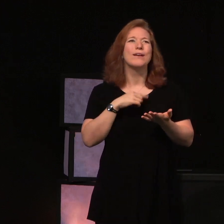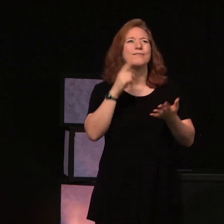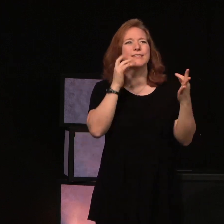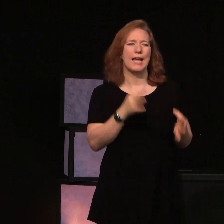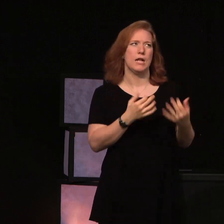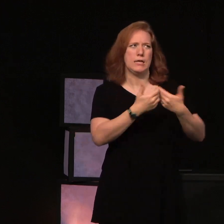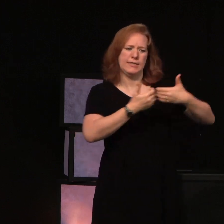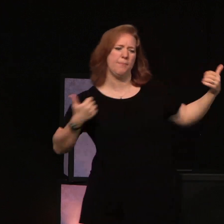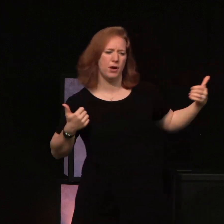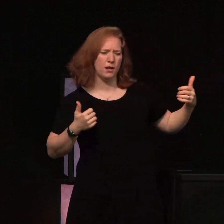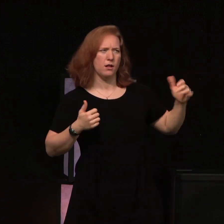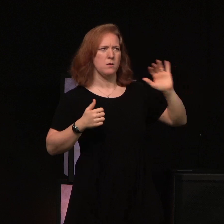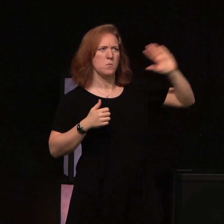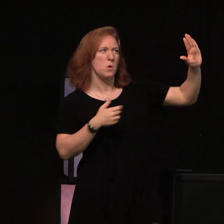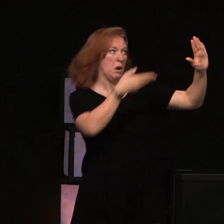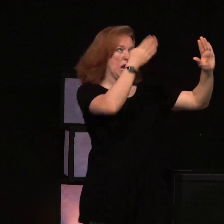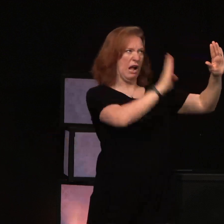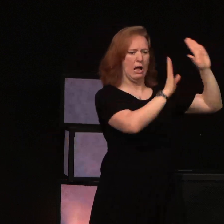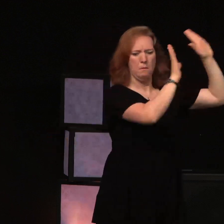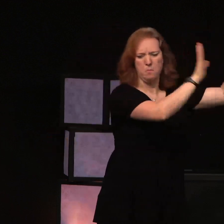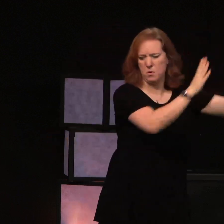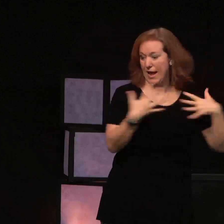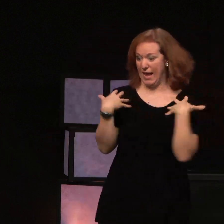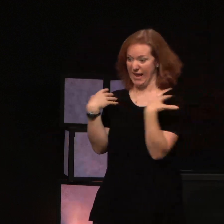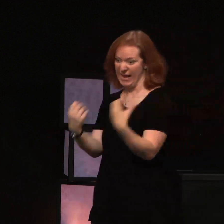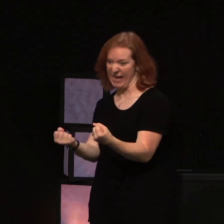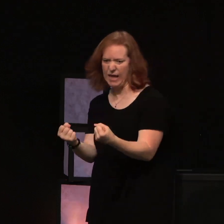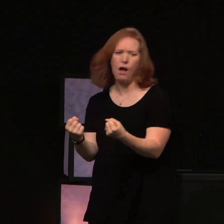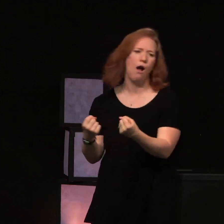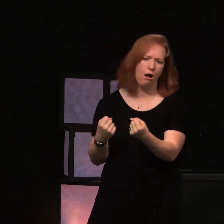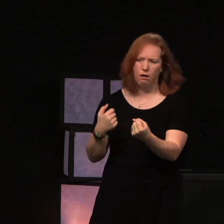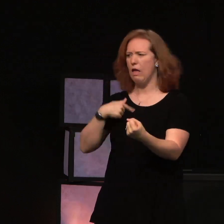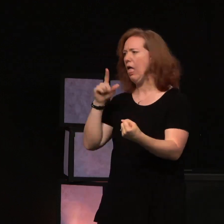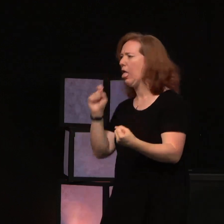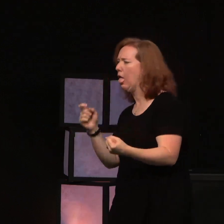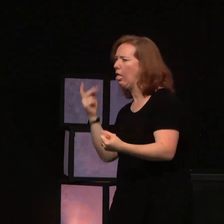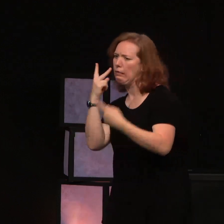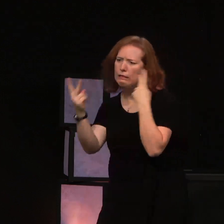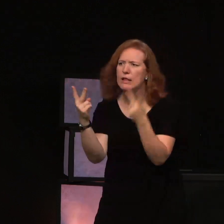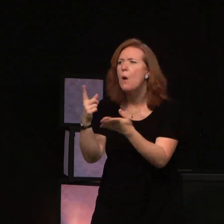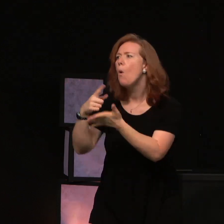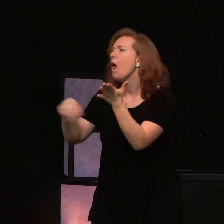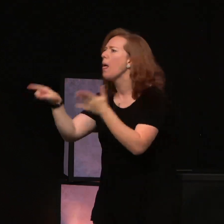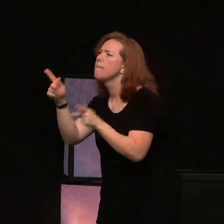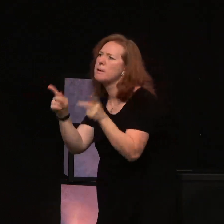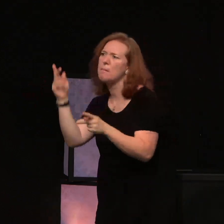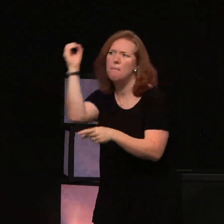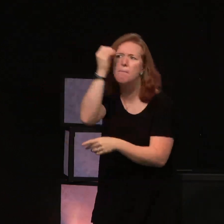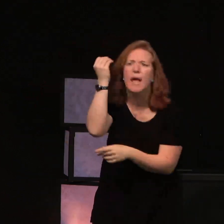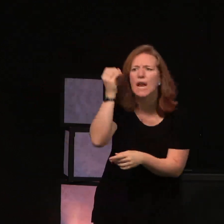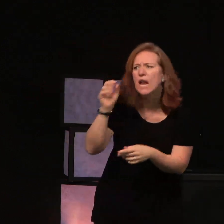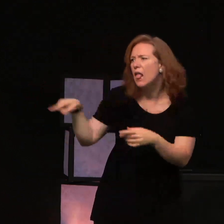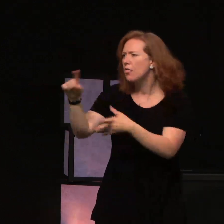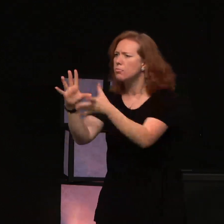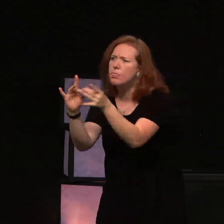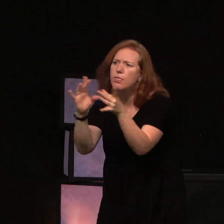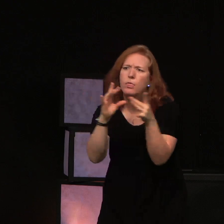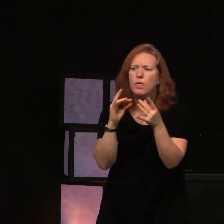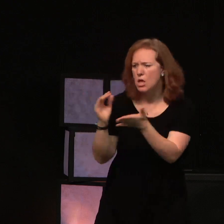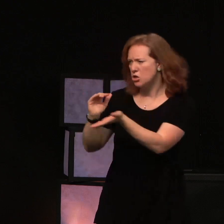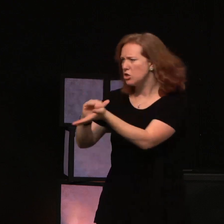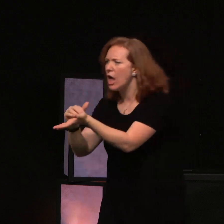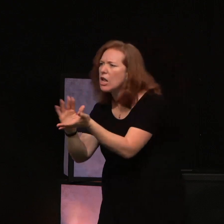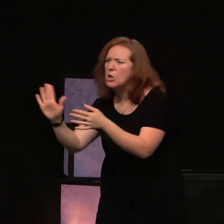healing and it's become a man thing, a man's accomplishment, man's knowledge, man's education. Whatever.